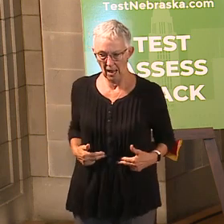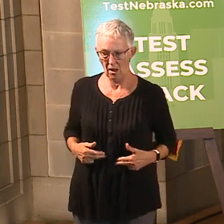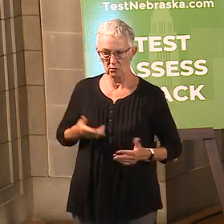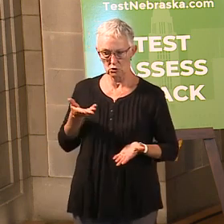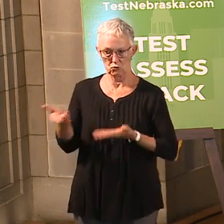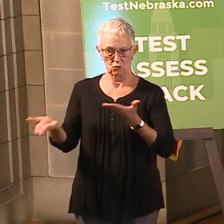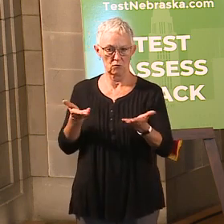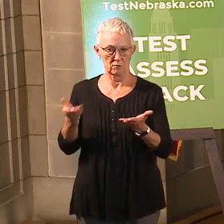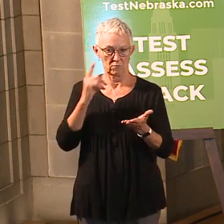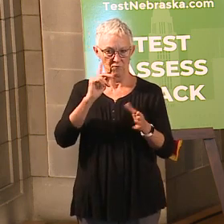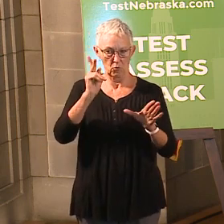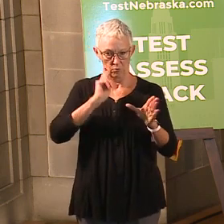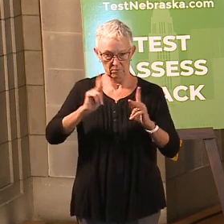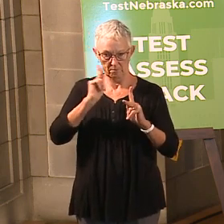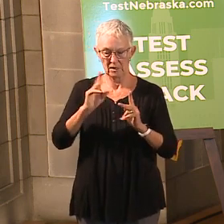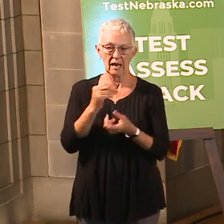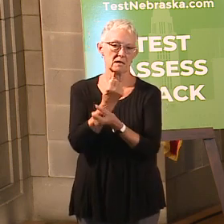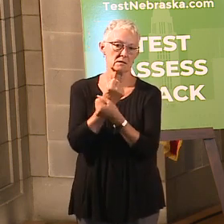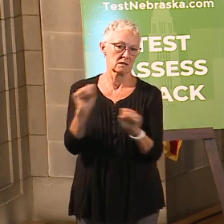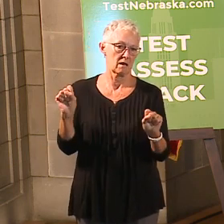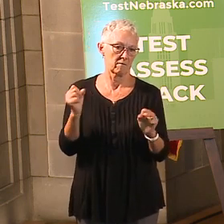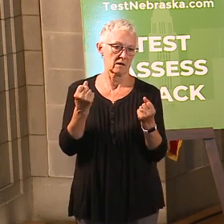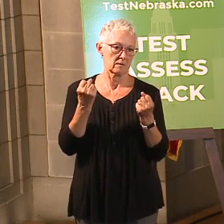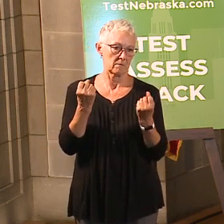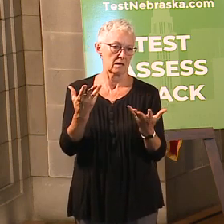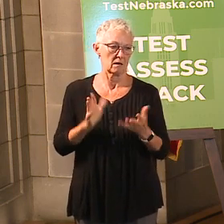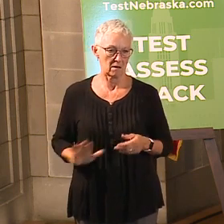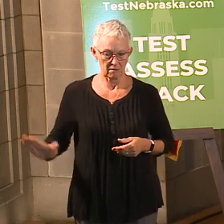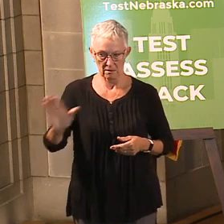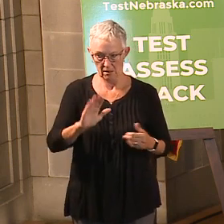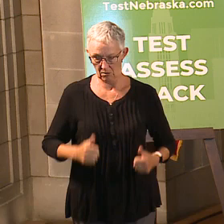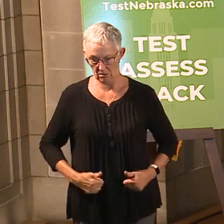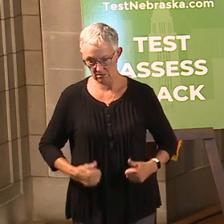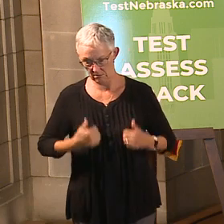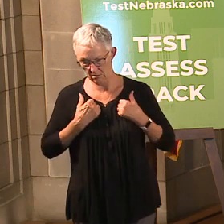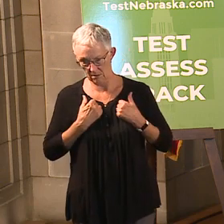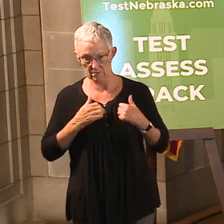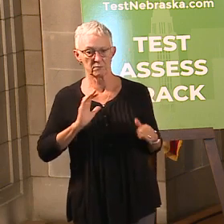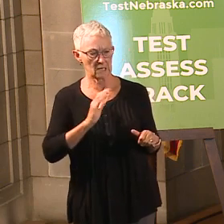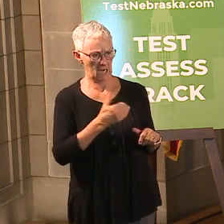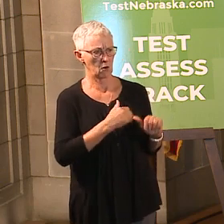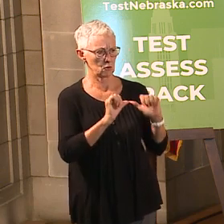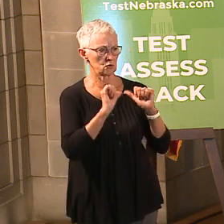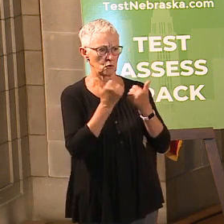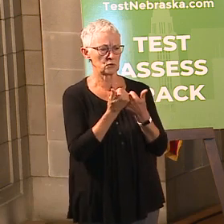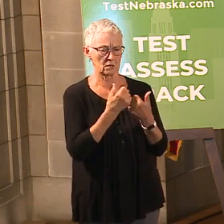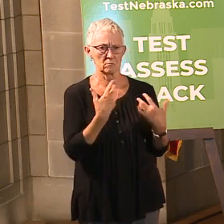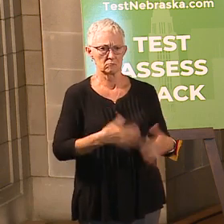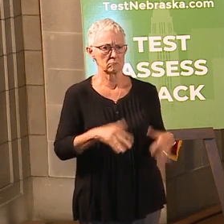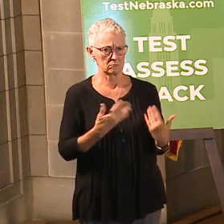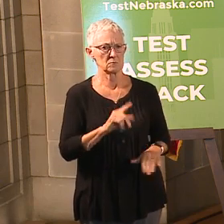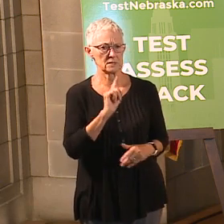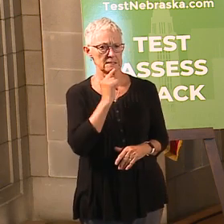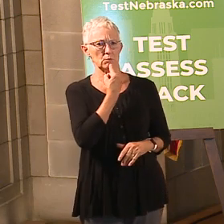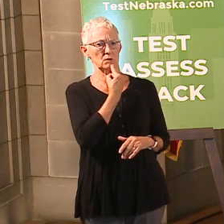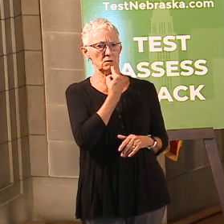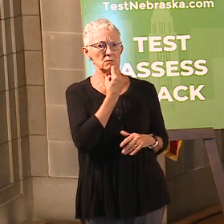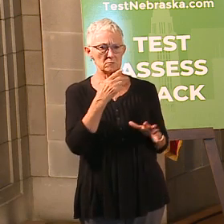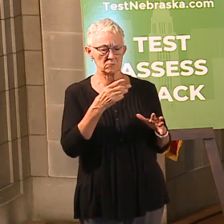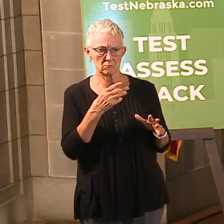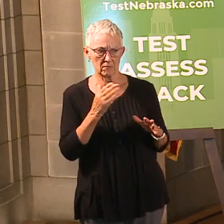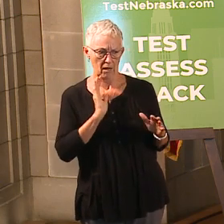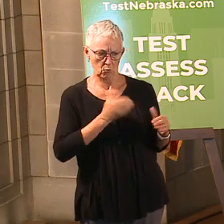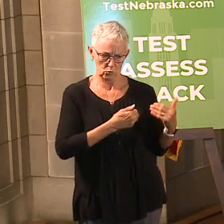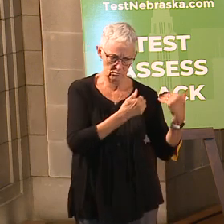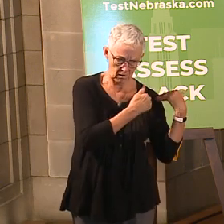of lives across our state. It is a responsibility that the association takes very seriously, and we're confident that this program will redefine what is possible